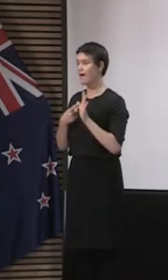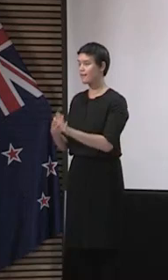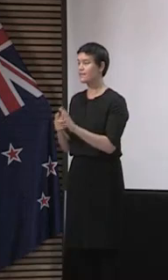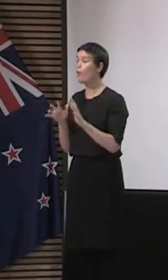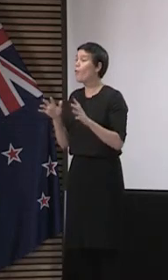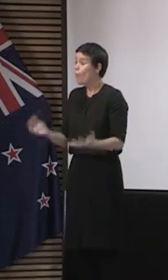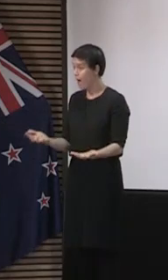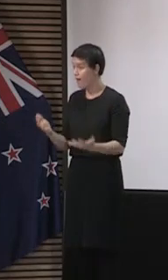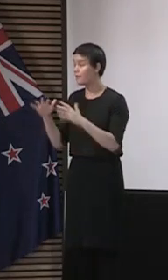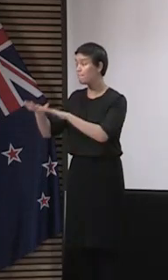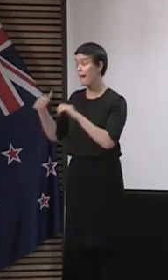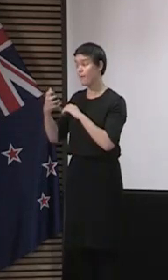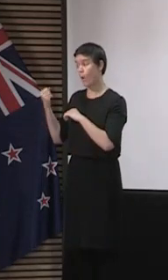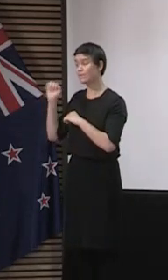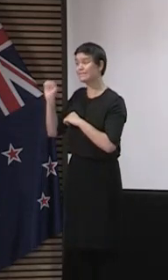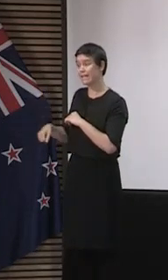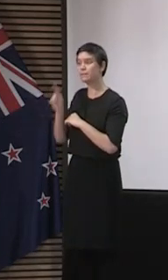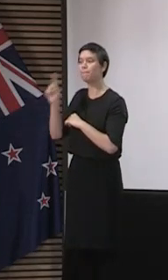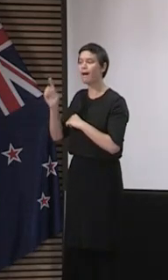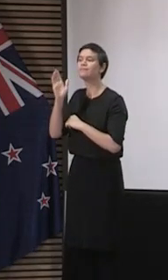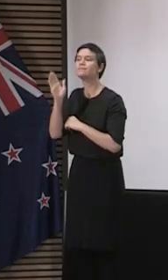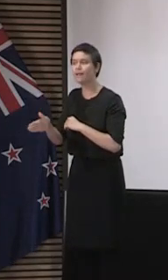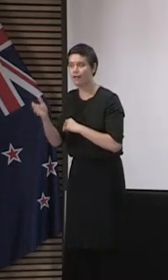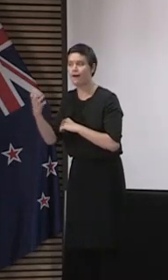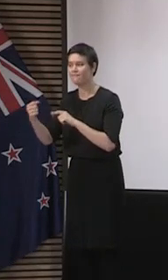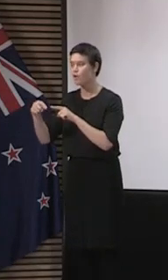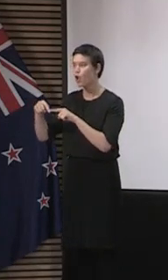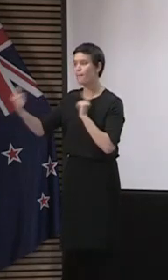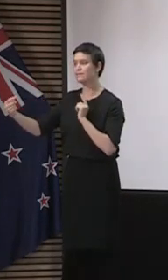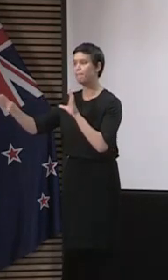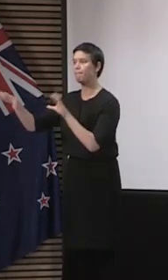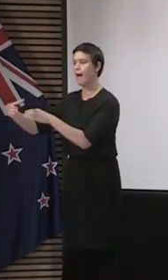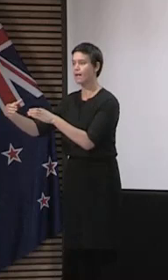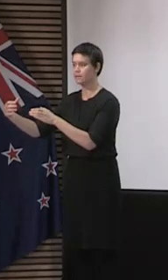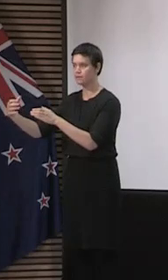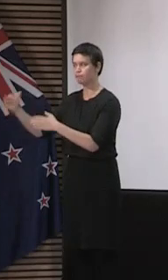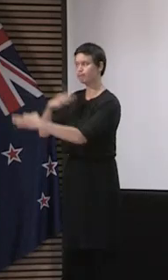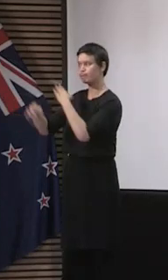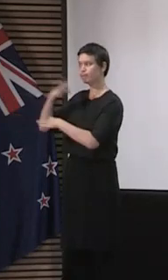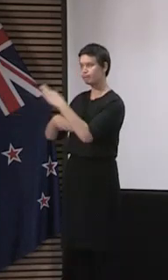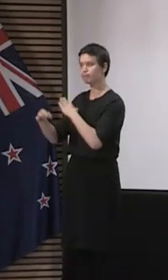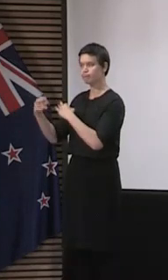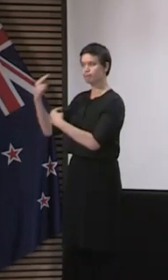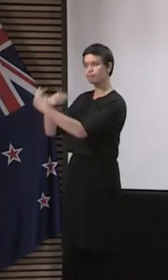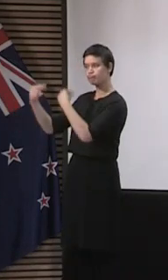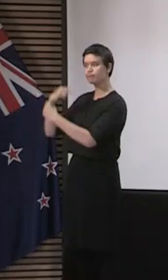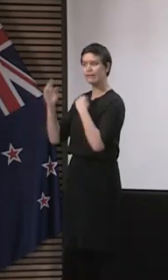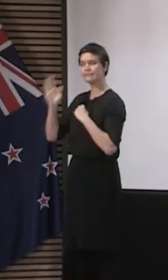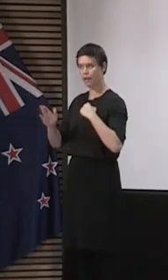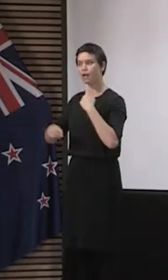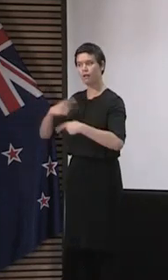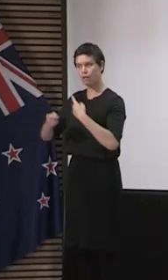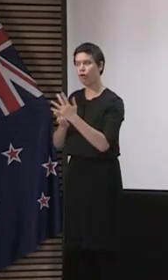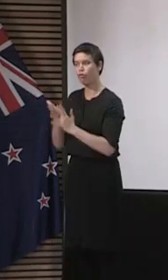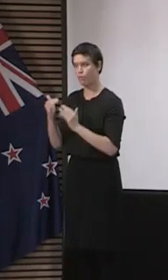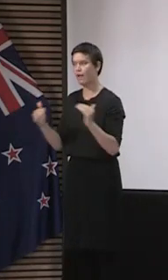scrutiny of the Government and give the opportunity for the Opposition to hold us to account, as is their duty. And